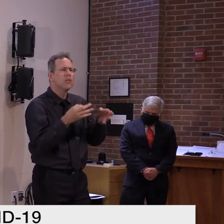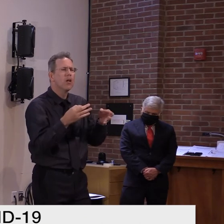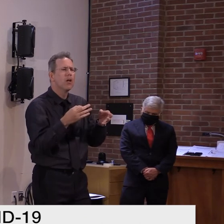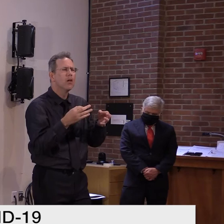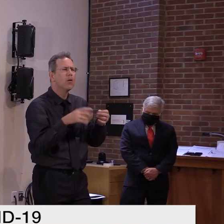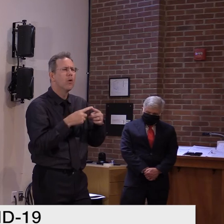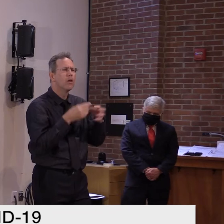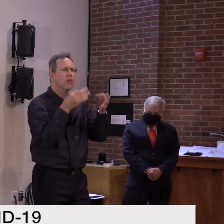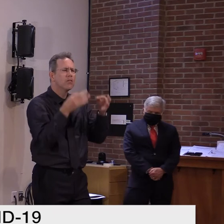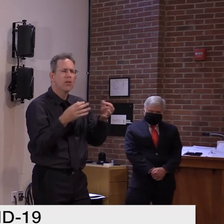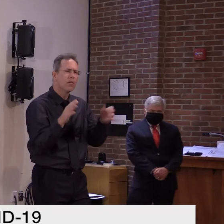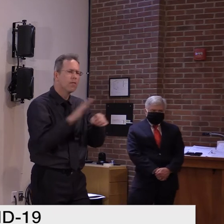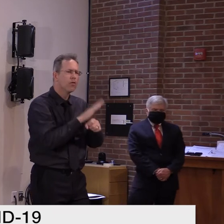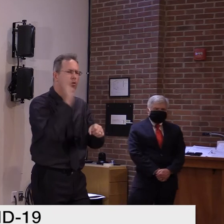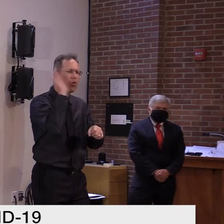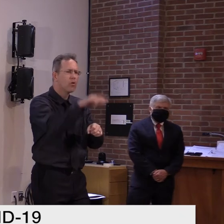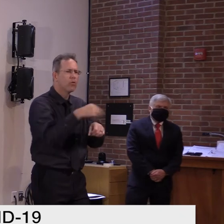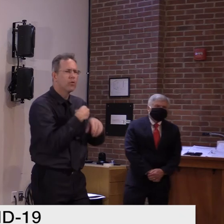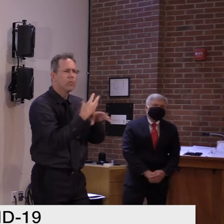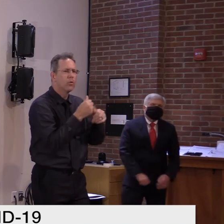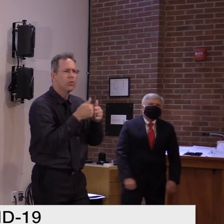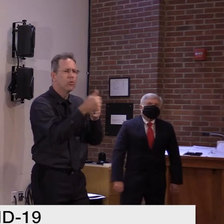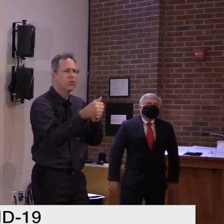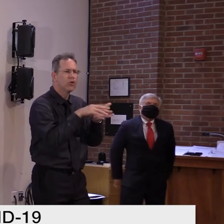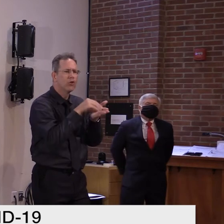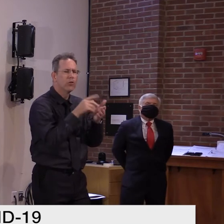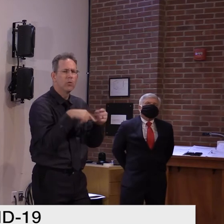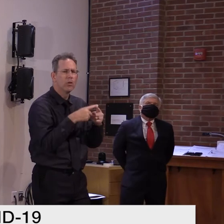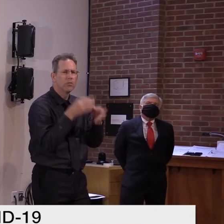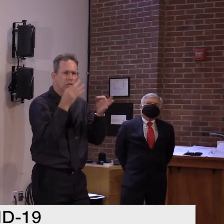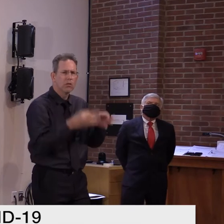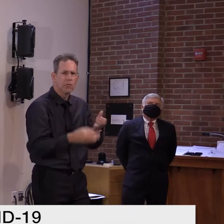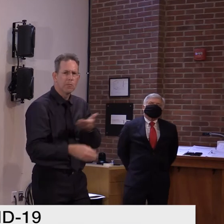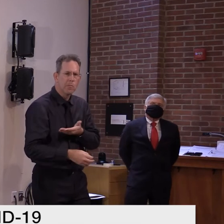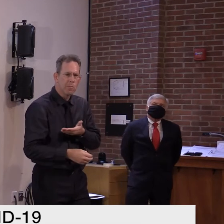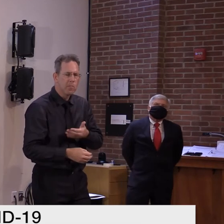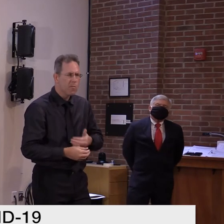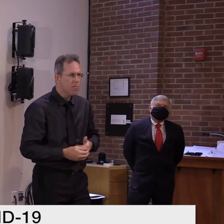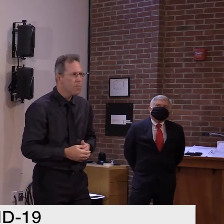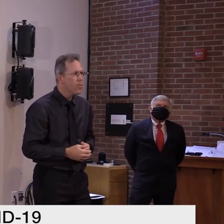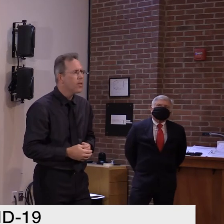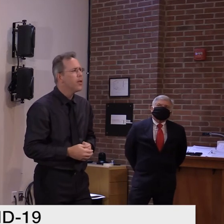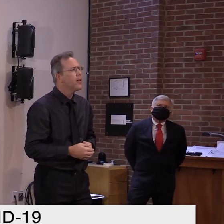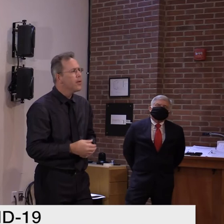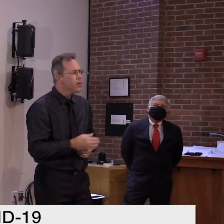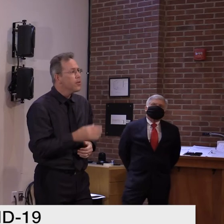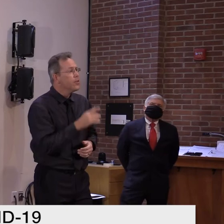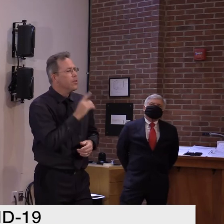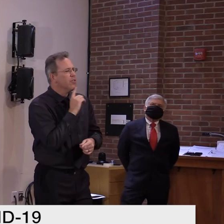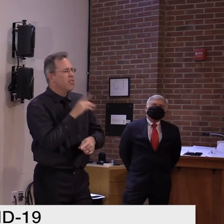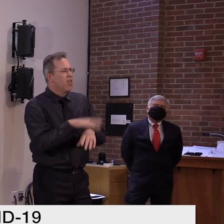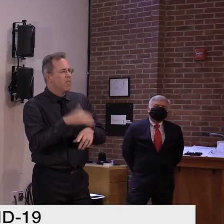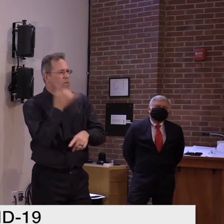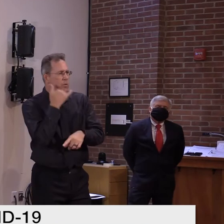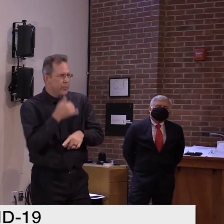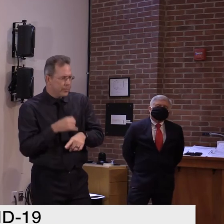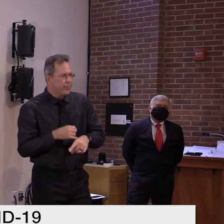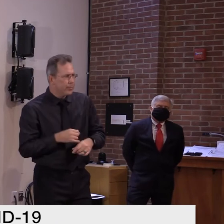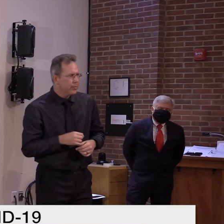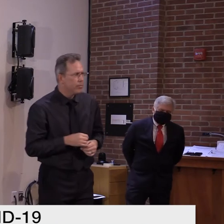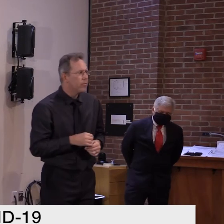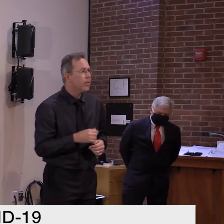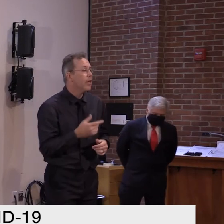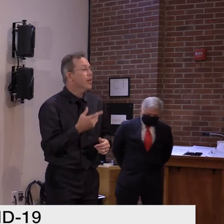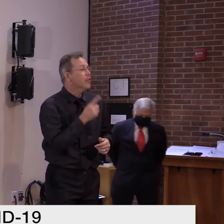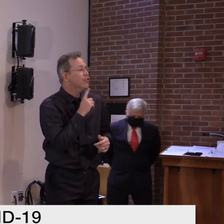Yeah, I mean, the issue of meetings is something we've been encouraging all along, but it's just something that needs to be emphasized now more so than ever. You know,